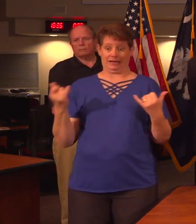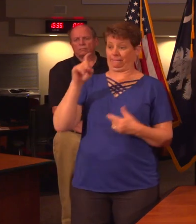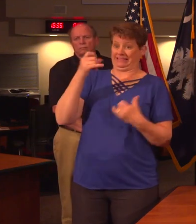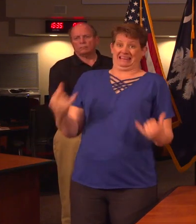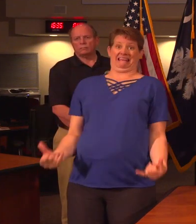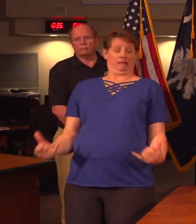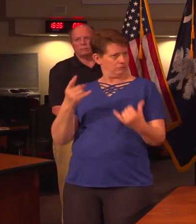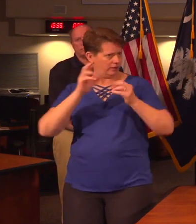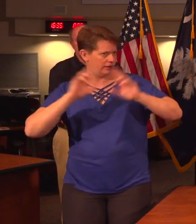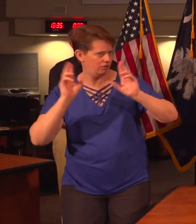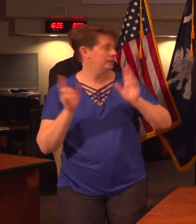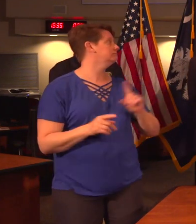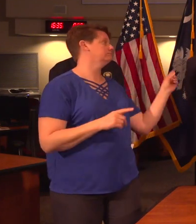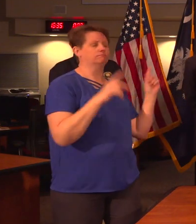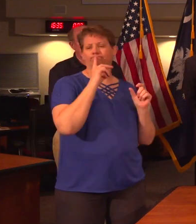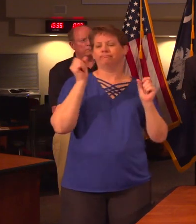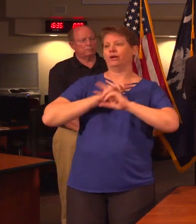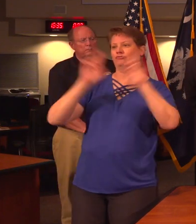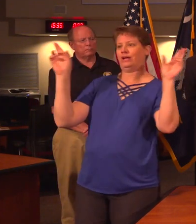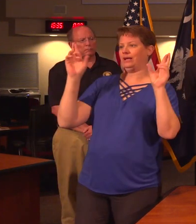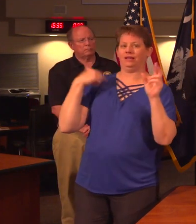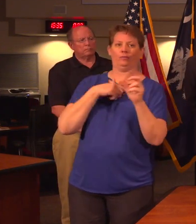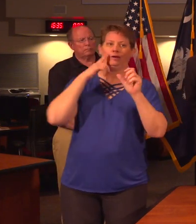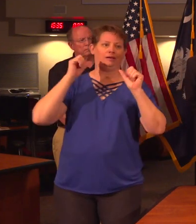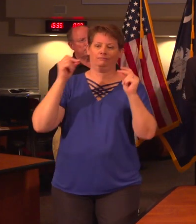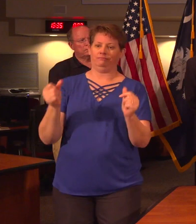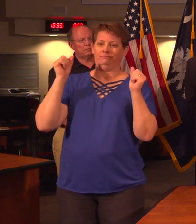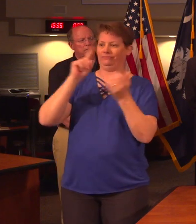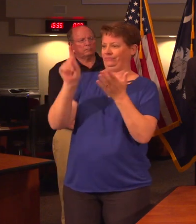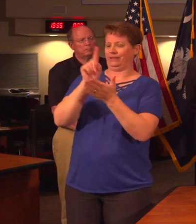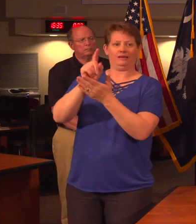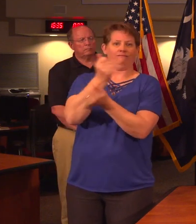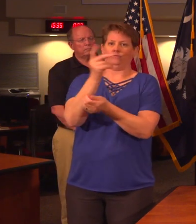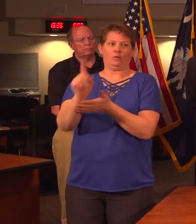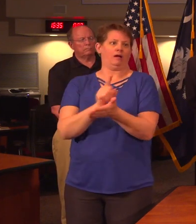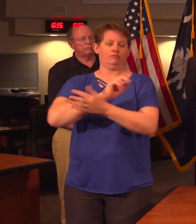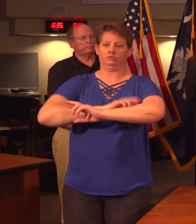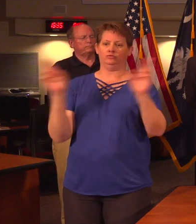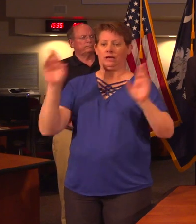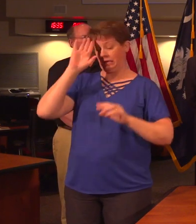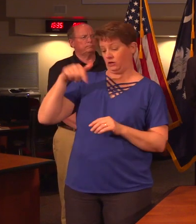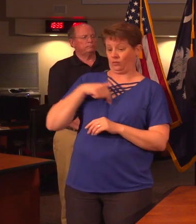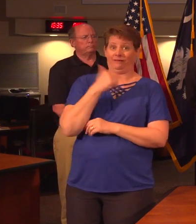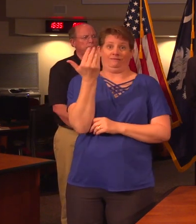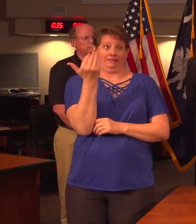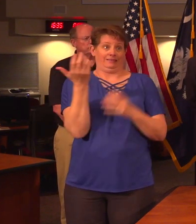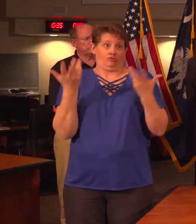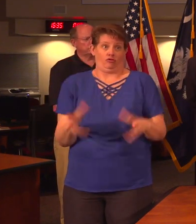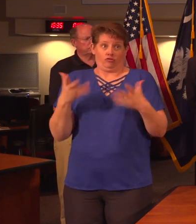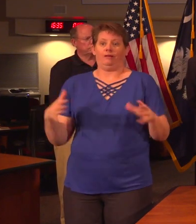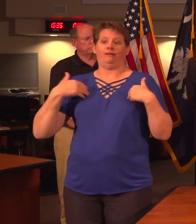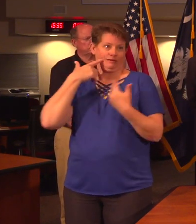need. Are they ready? Yes, they are. We were able to turn those around in a matter of hours. I know that we had 15 districts that already